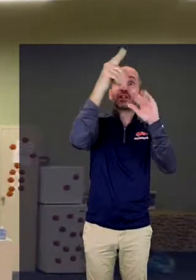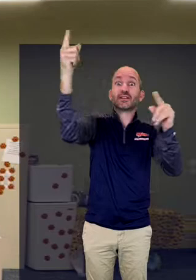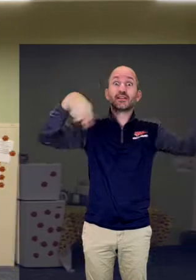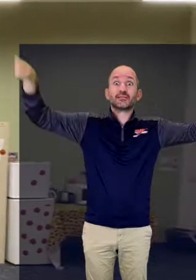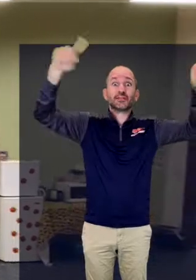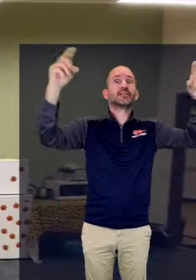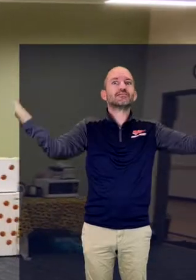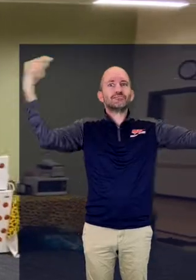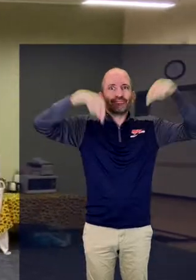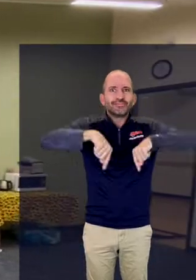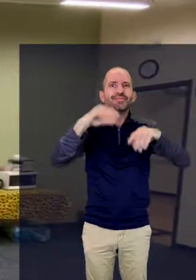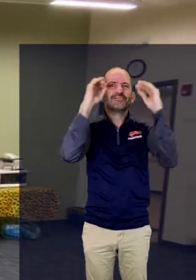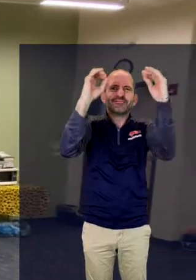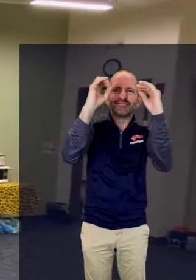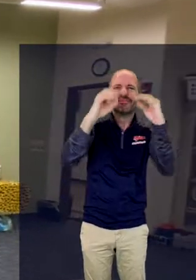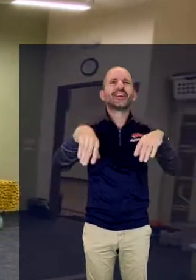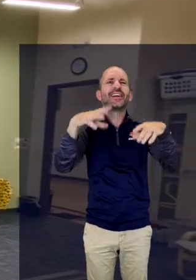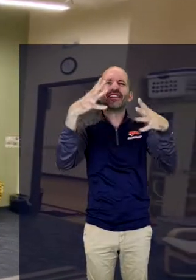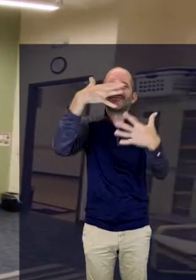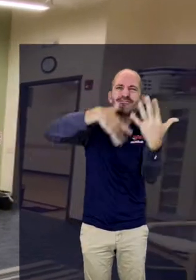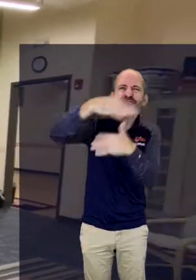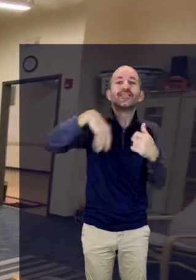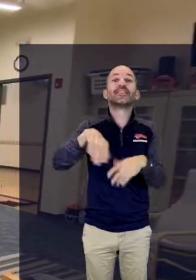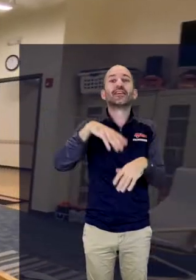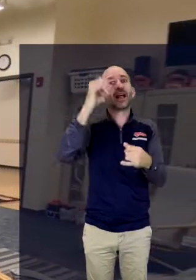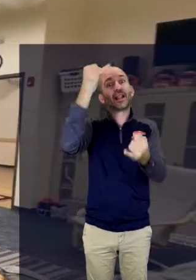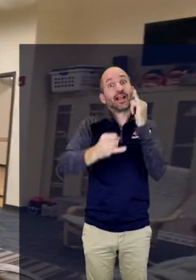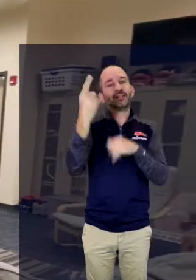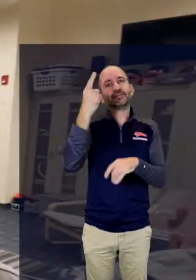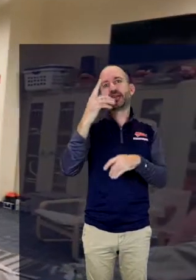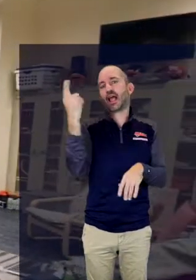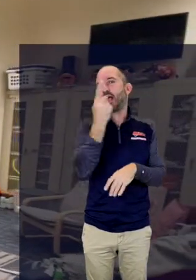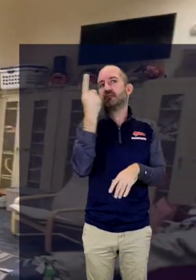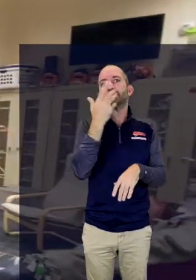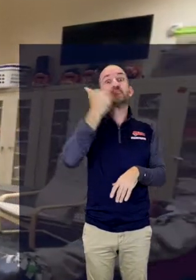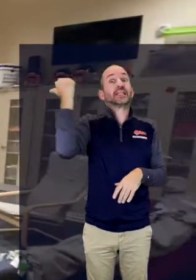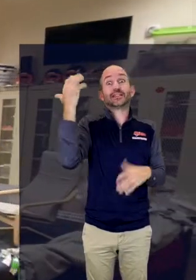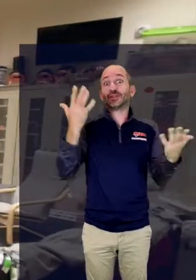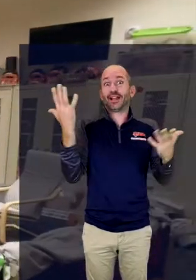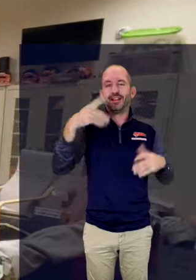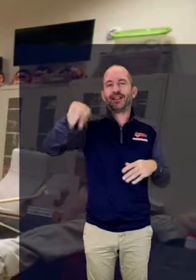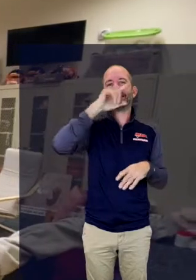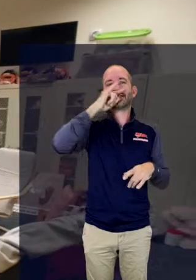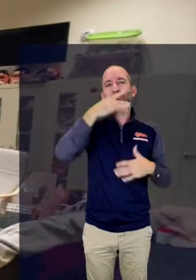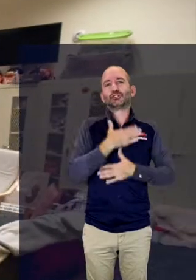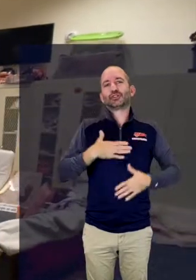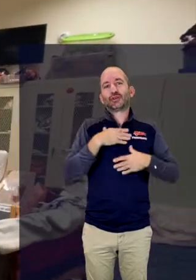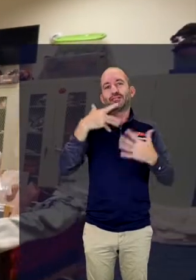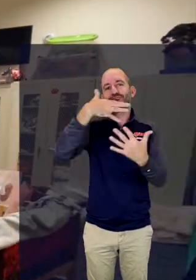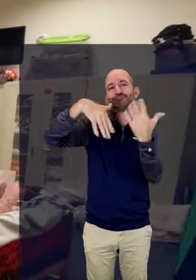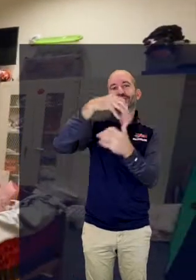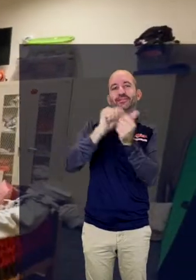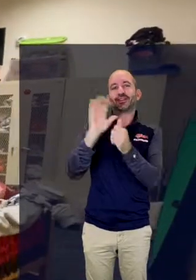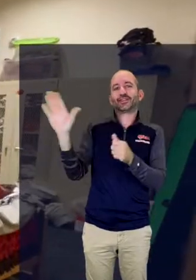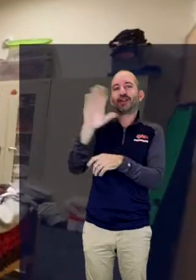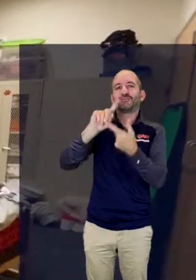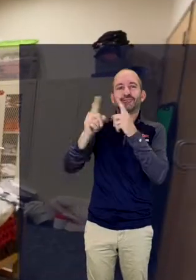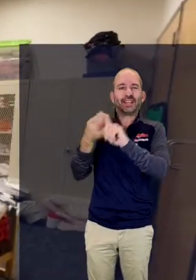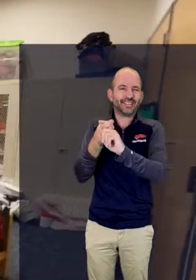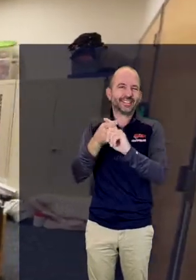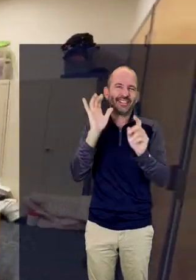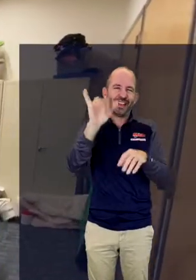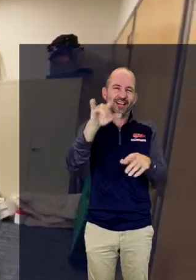students. One of the best four laughs that we save is obviously for our students to be able to hang out with their friends.